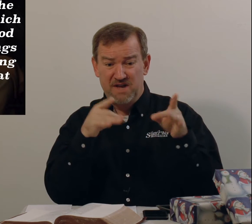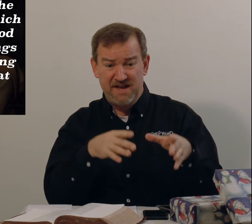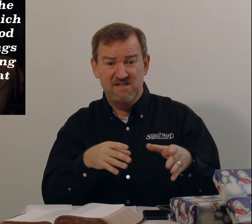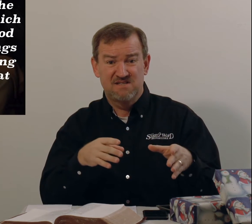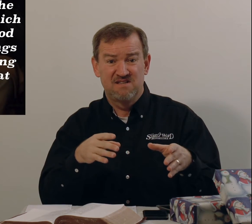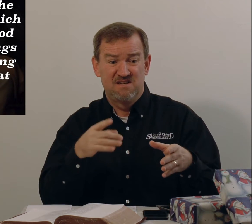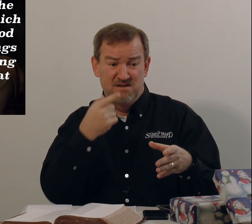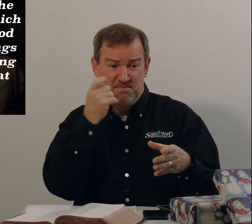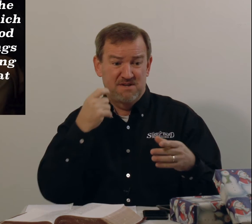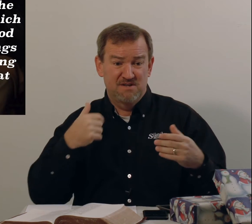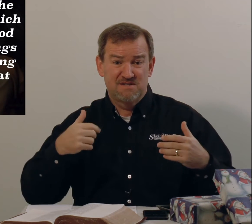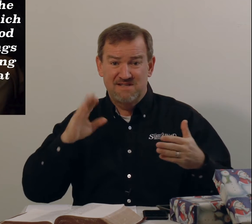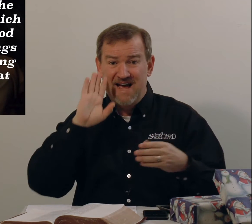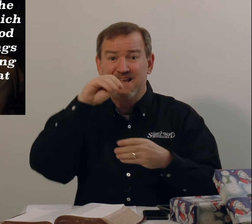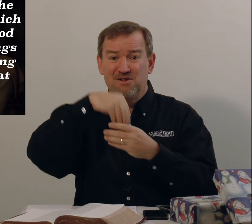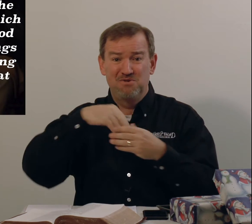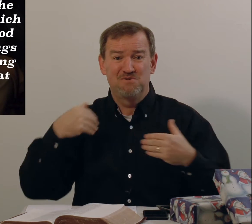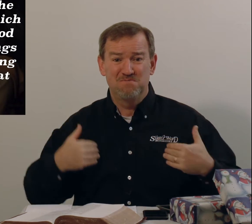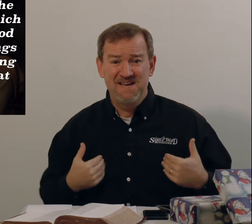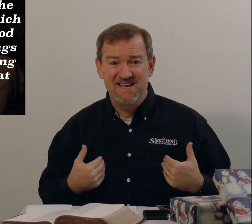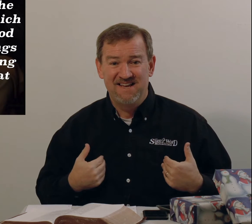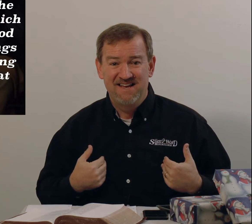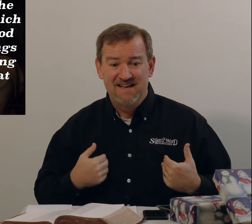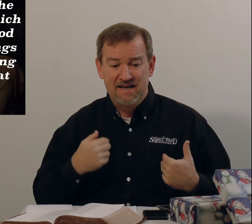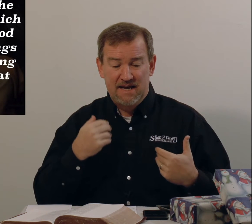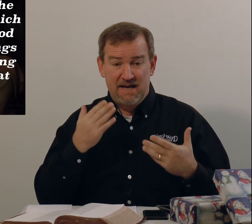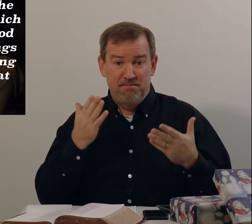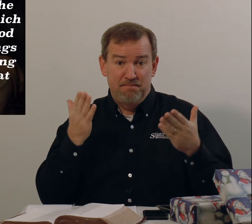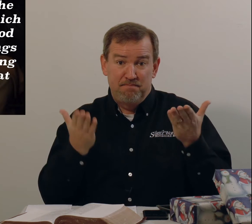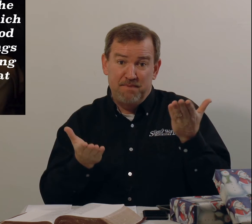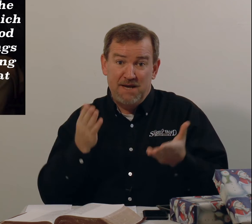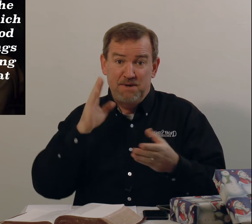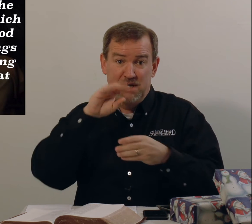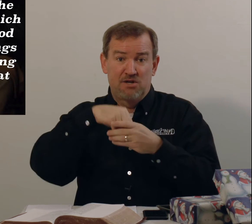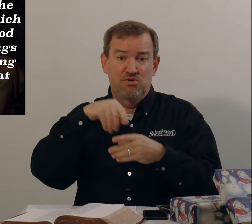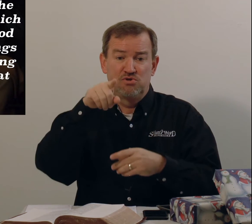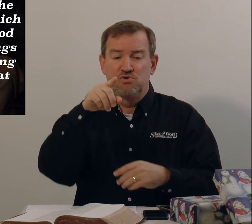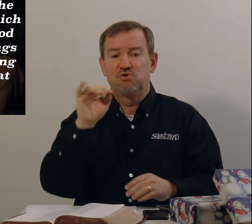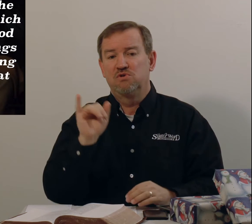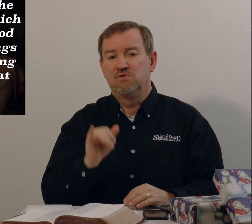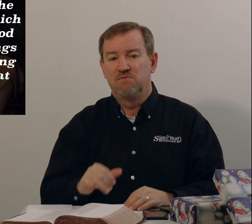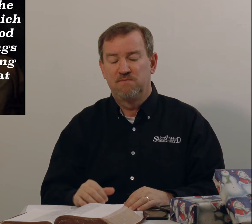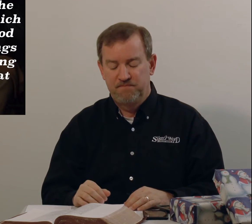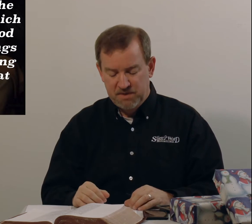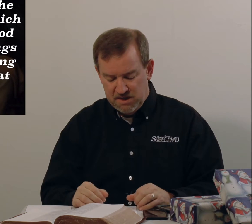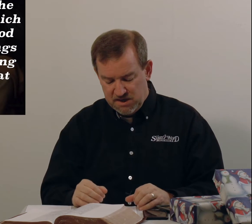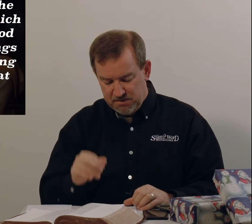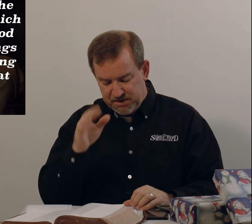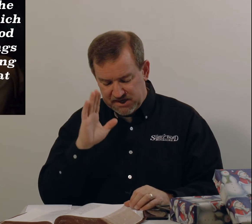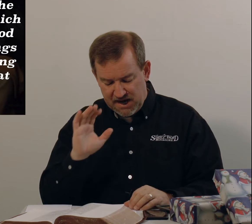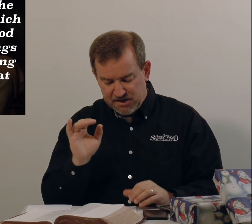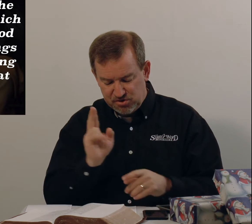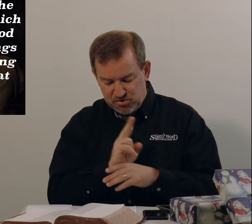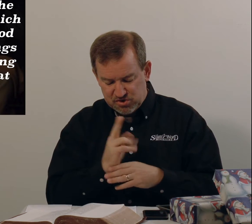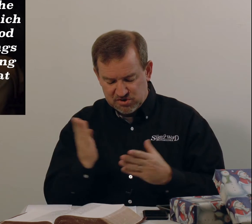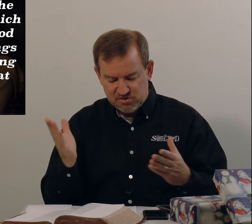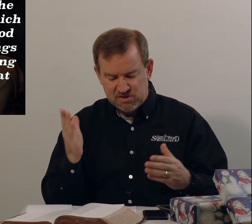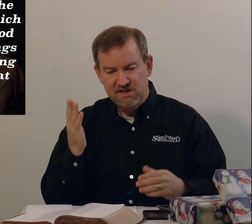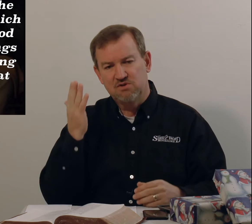hates because that includes me. And maybe it includes you too. But God uses those things.